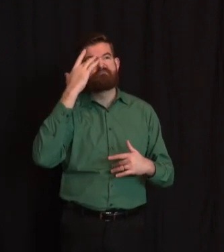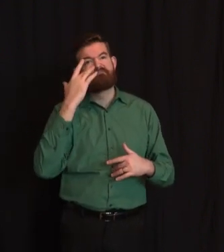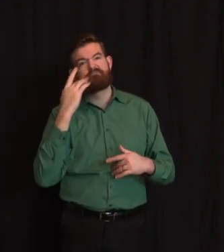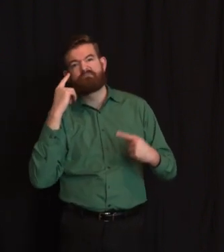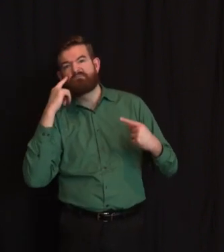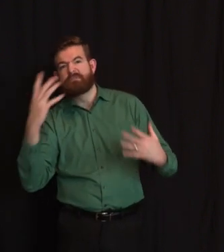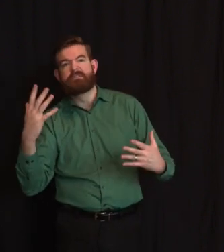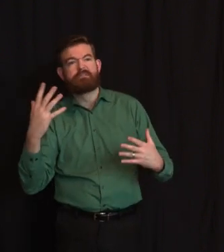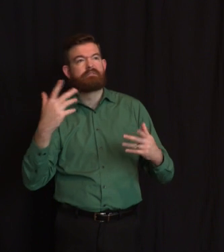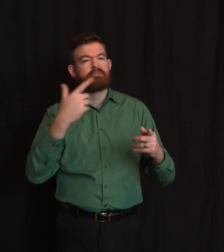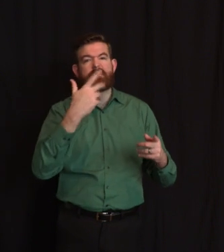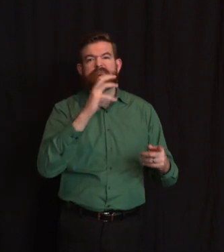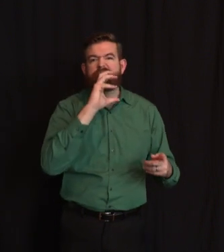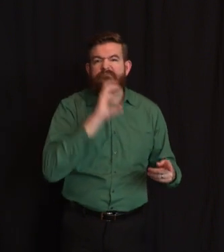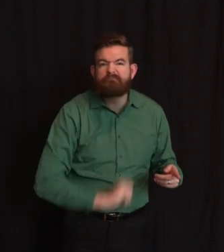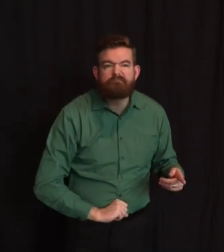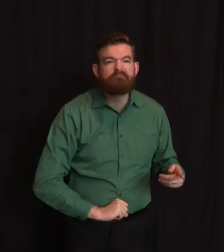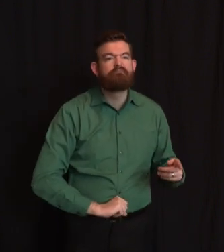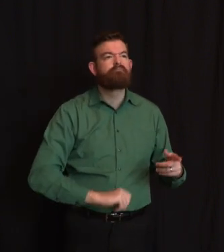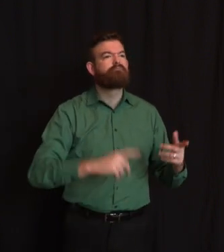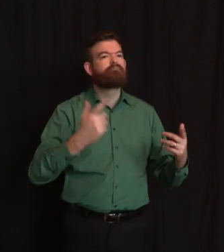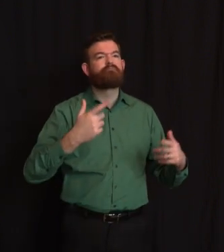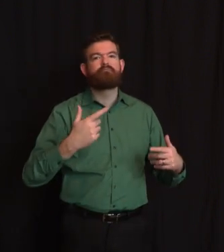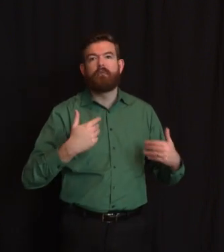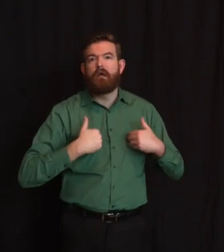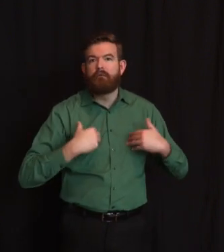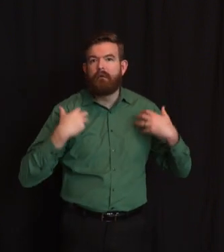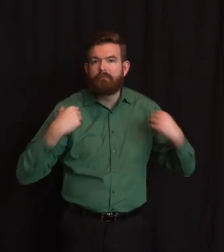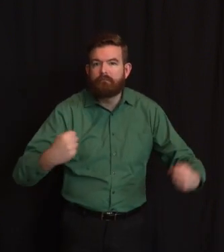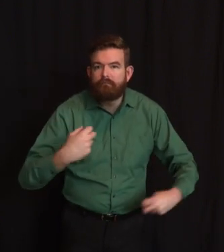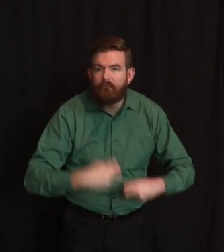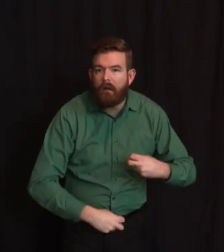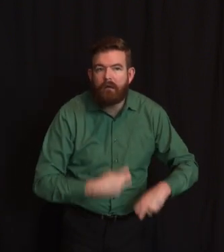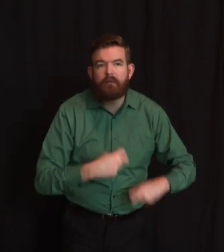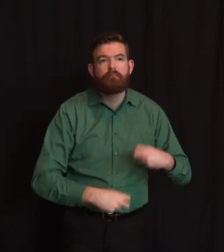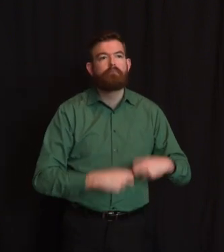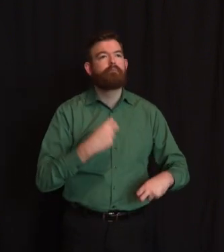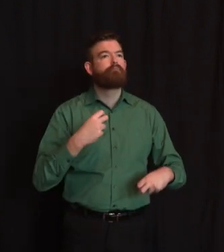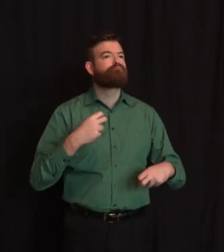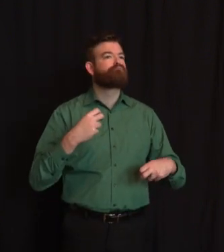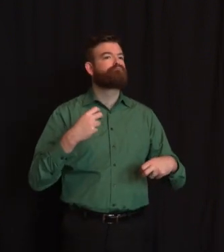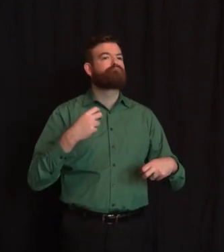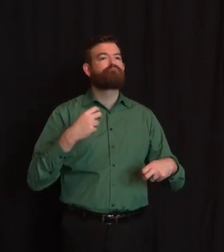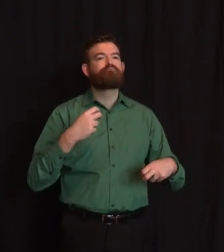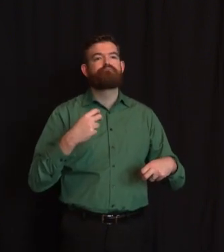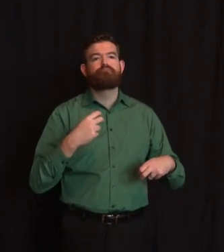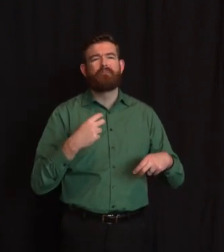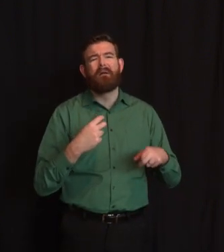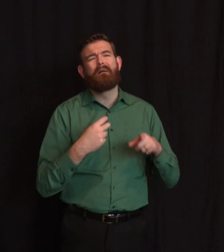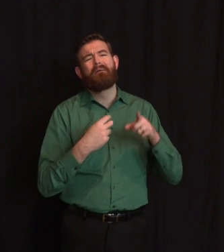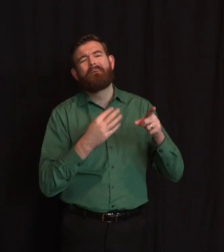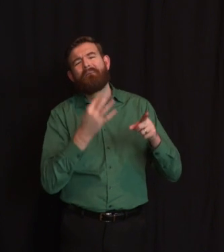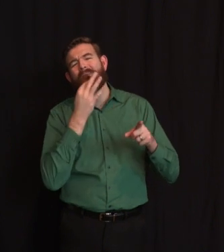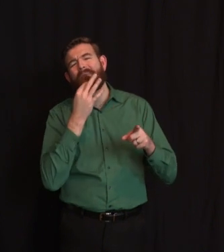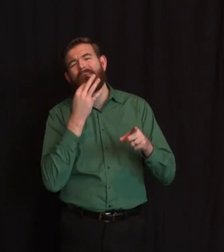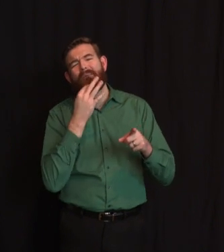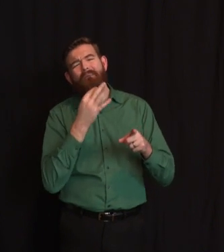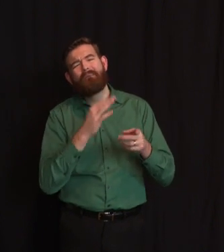eligible within a certain window for parole or release. There's another tier, I think, of folks who were denied